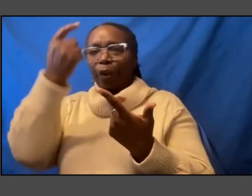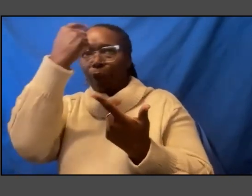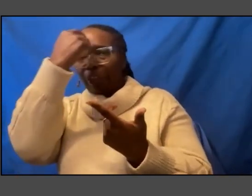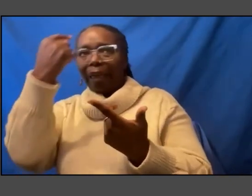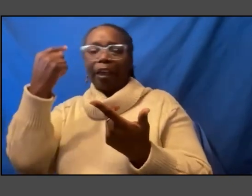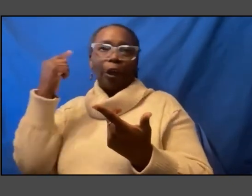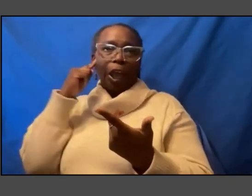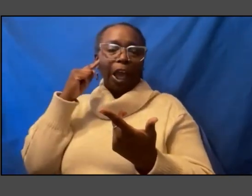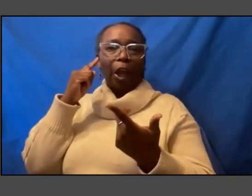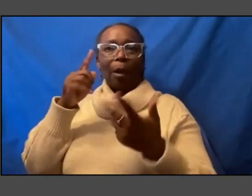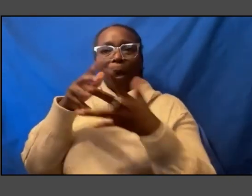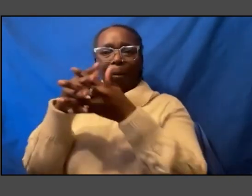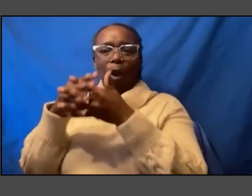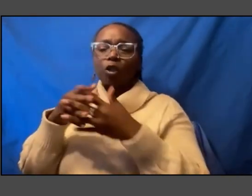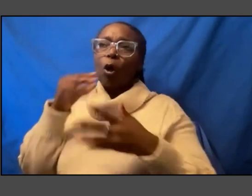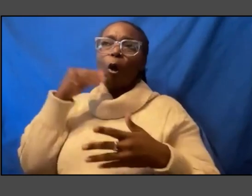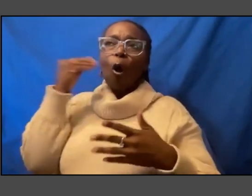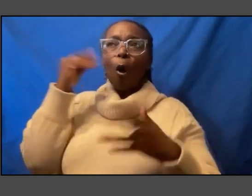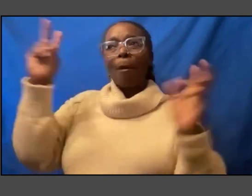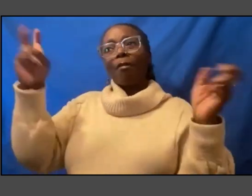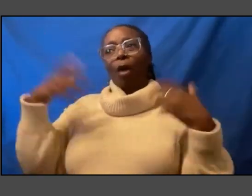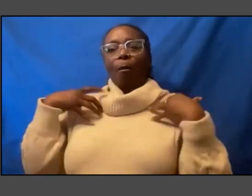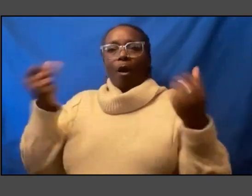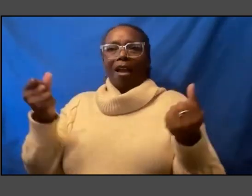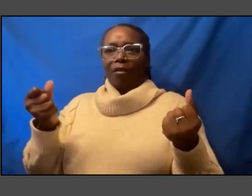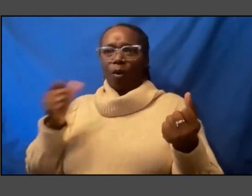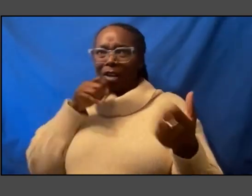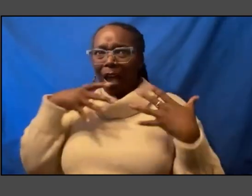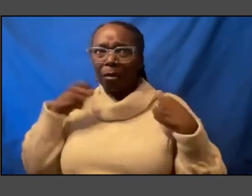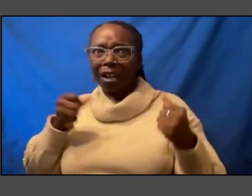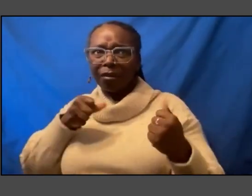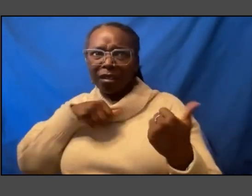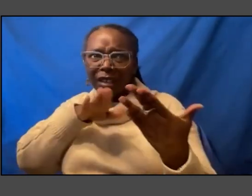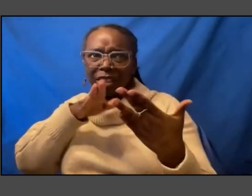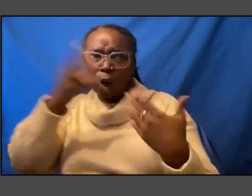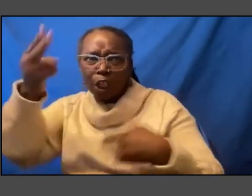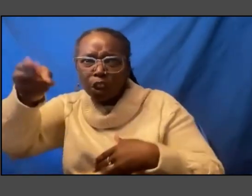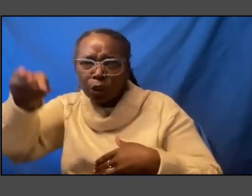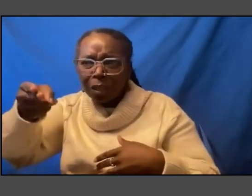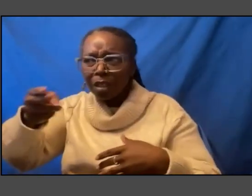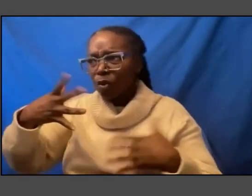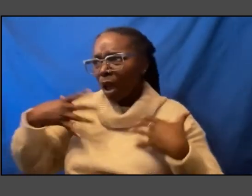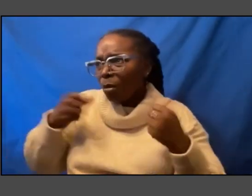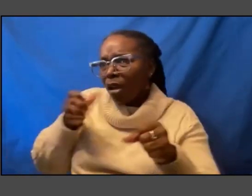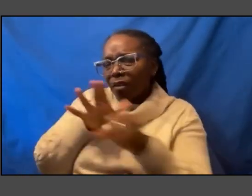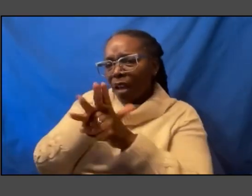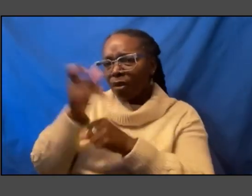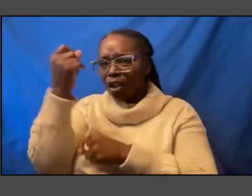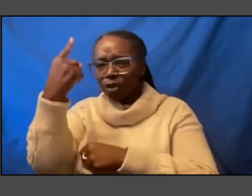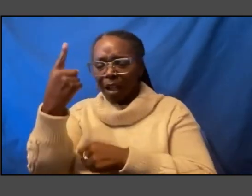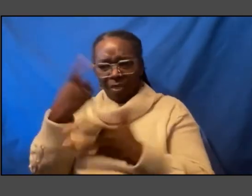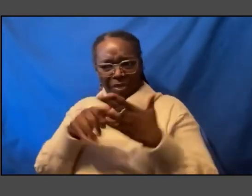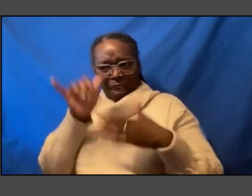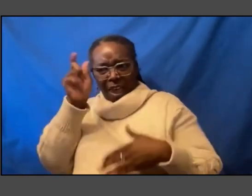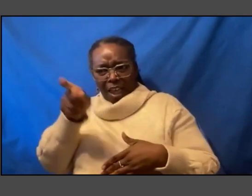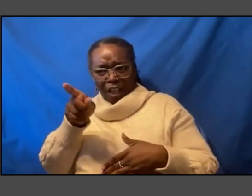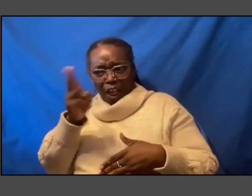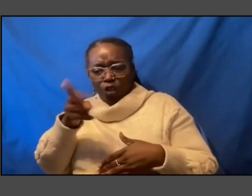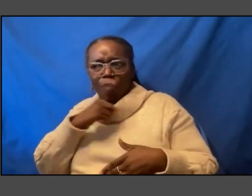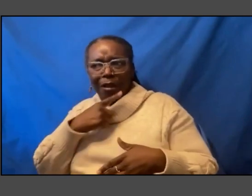of the brave but we're not brave enough to face our history we're not brave enough to understand that what that history really tells us is that the these